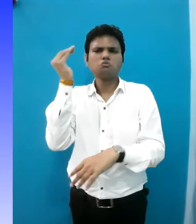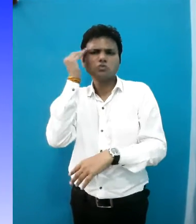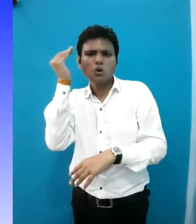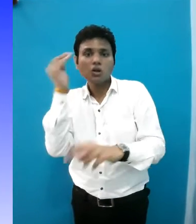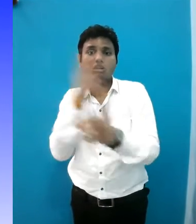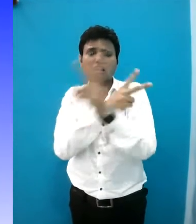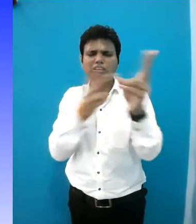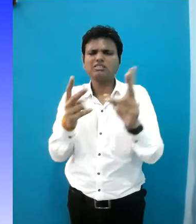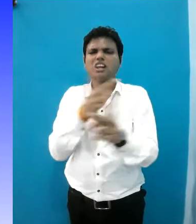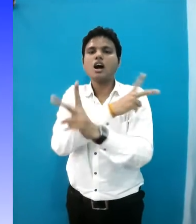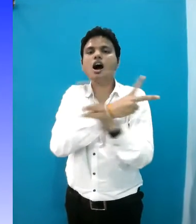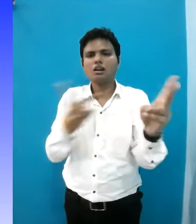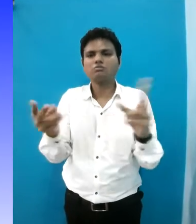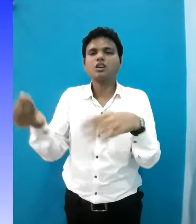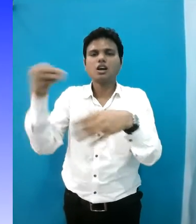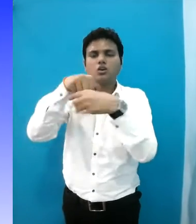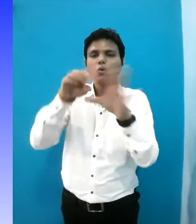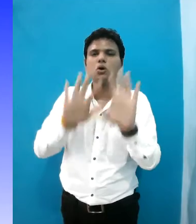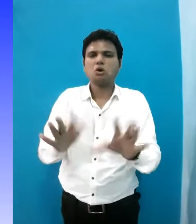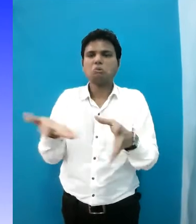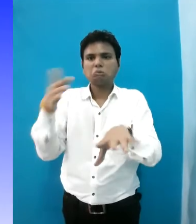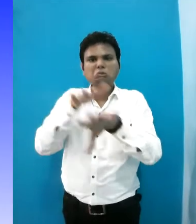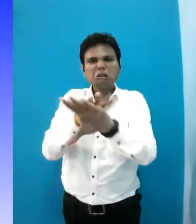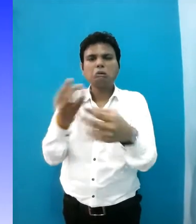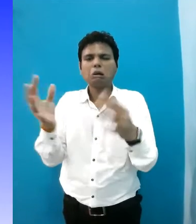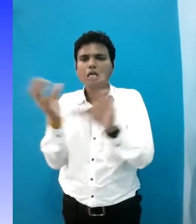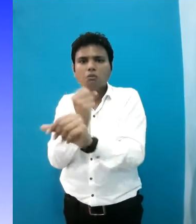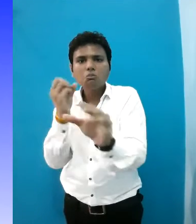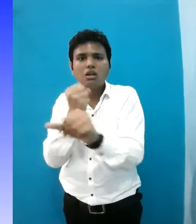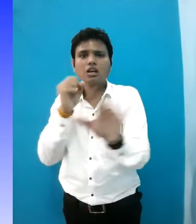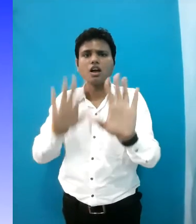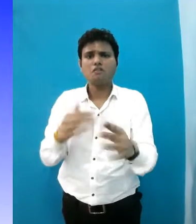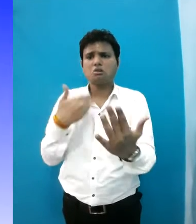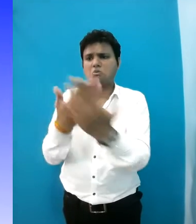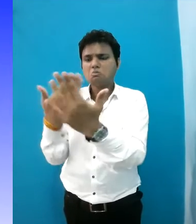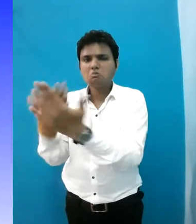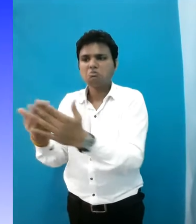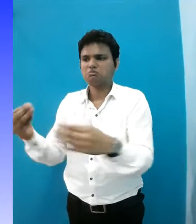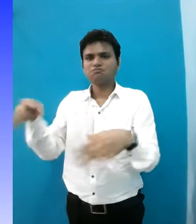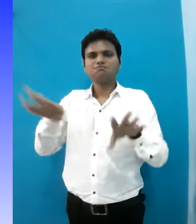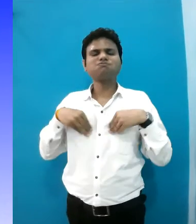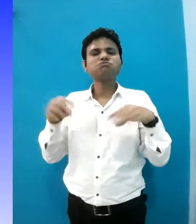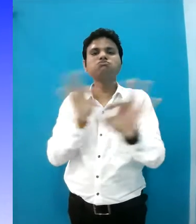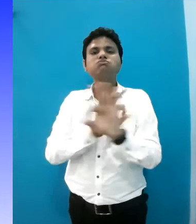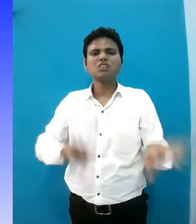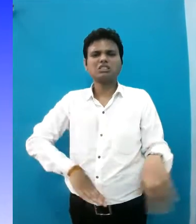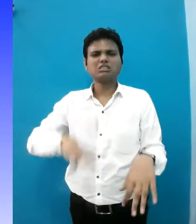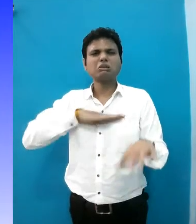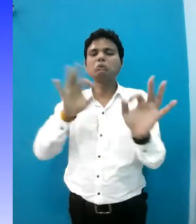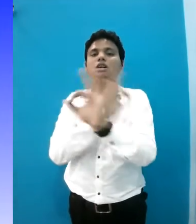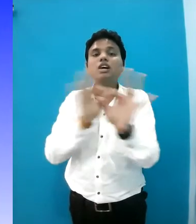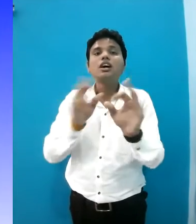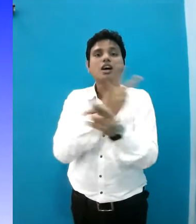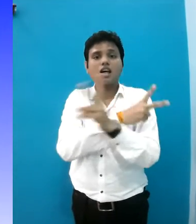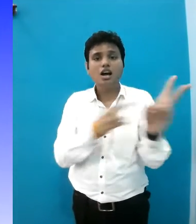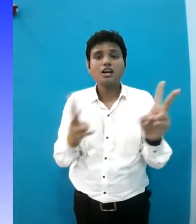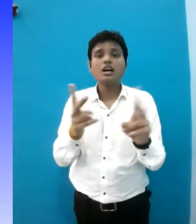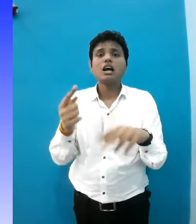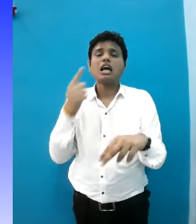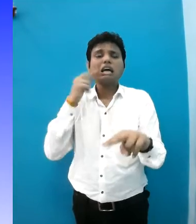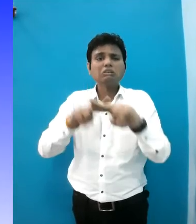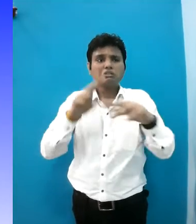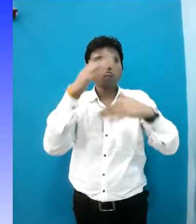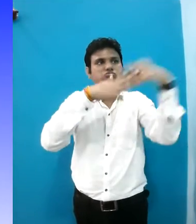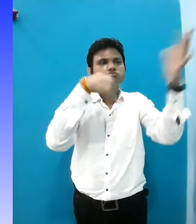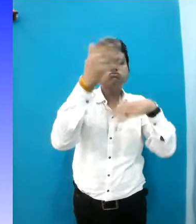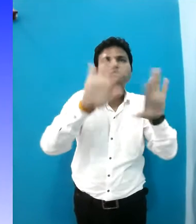non-achievement of expected output of inclusion is non-implementation of universal design principles either while developing physical